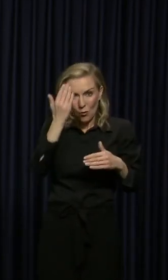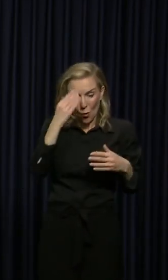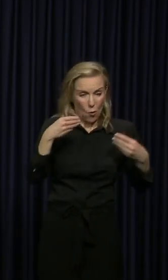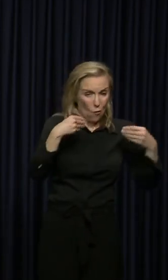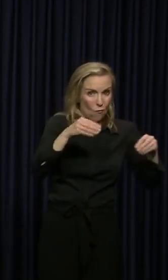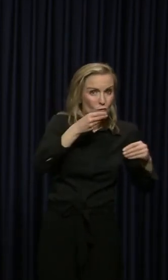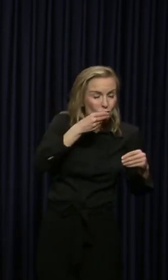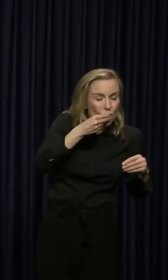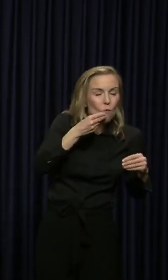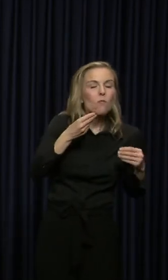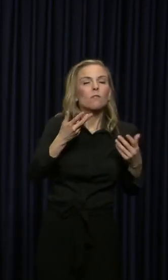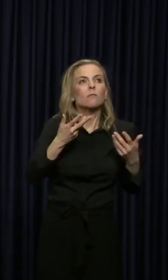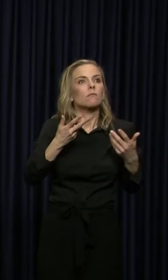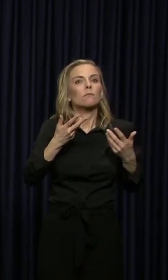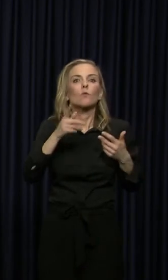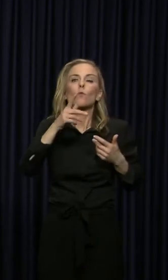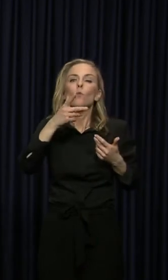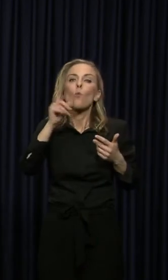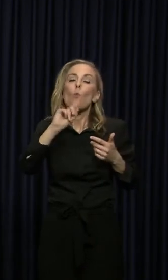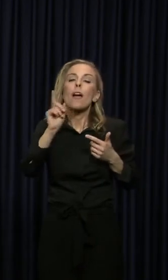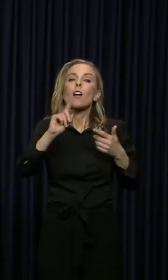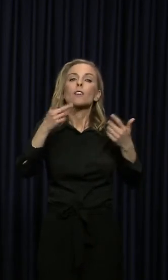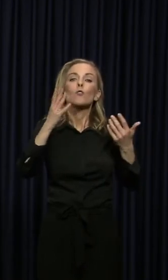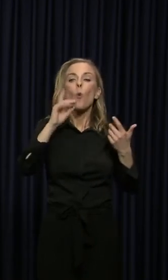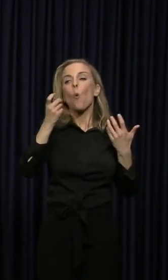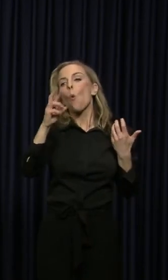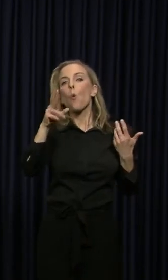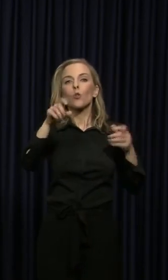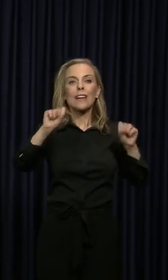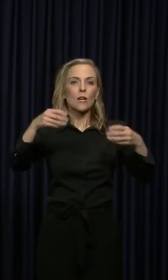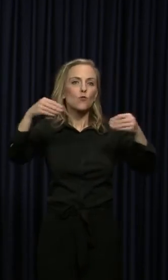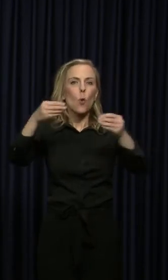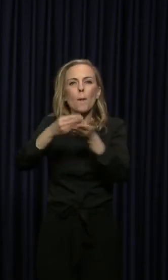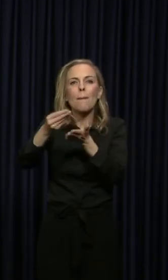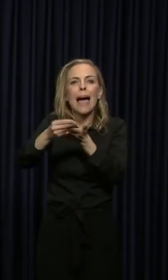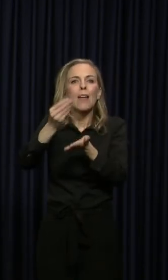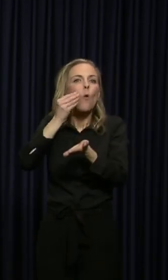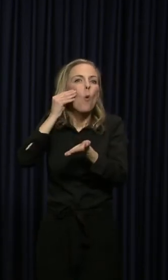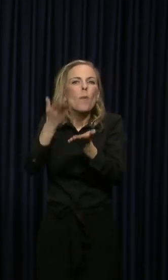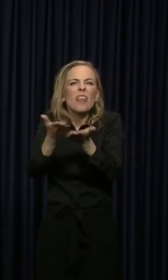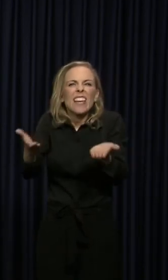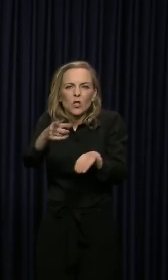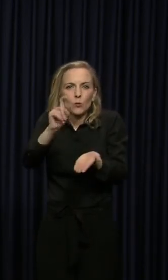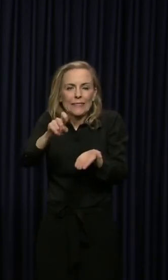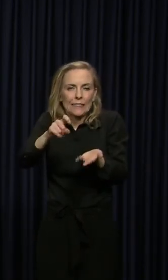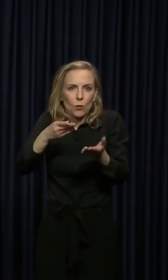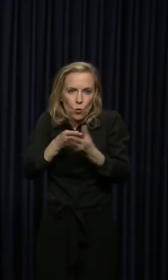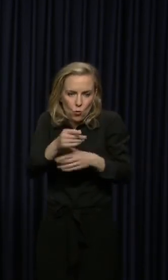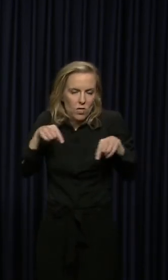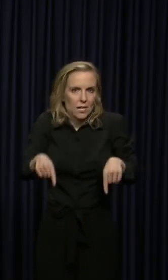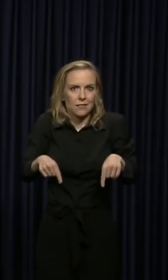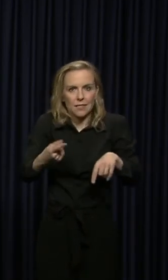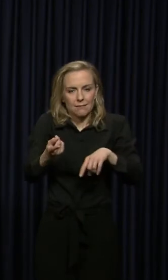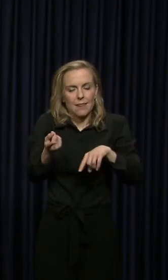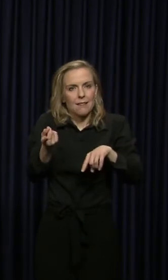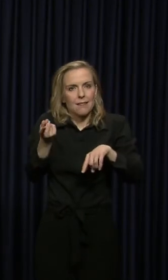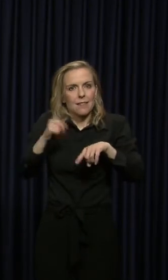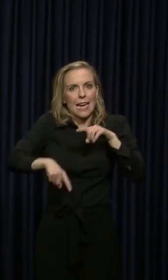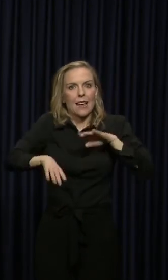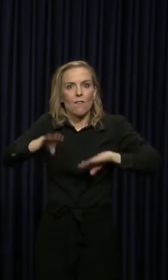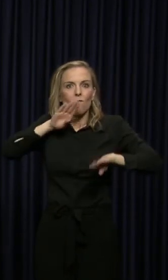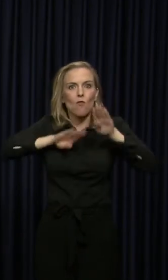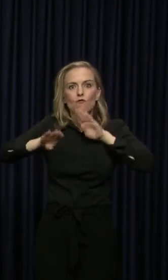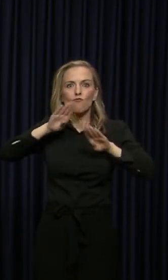or our our stores where where where you need you can go to buy the home goods you need to get through this. It can't be a way to